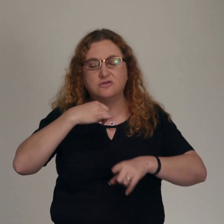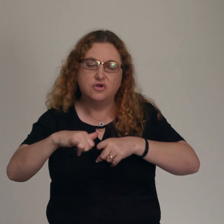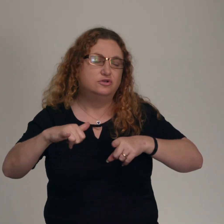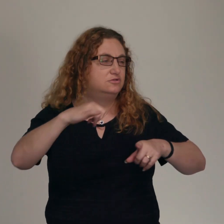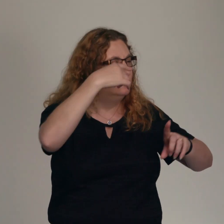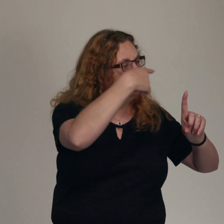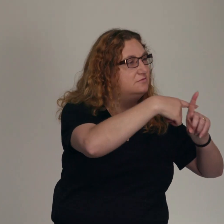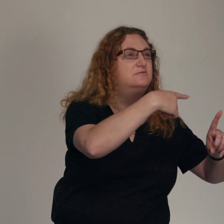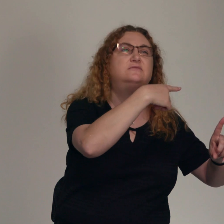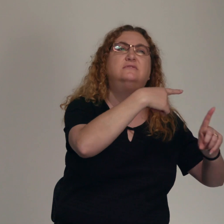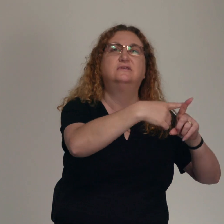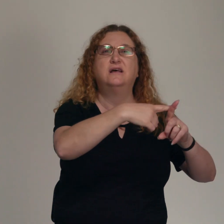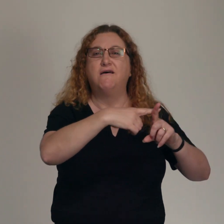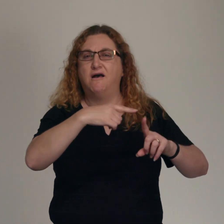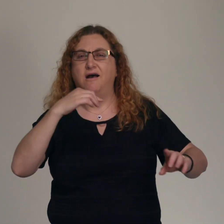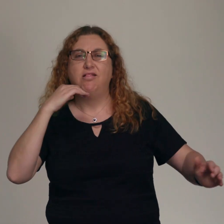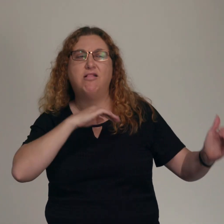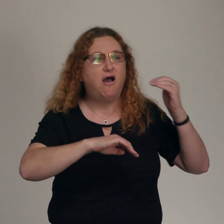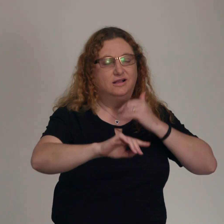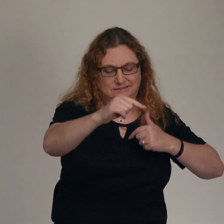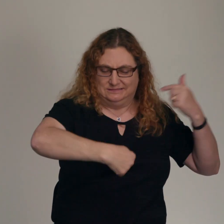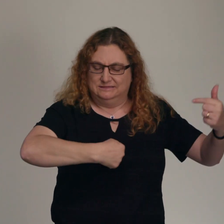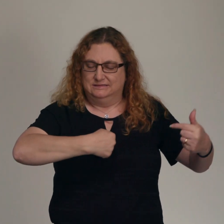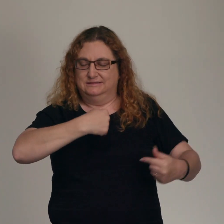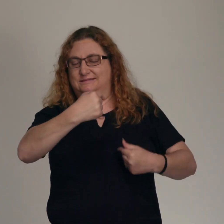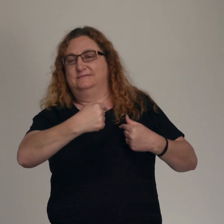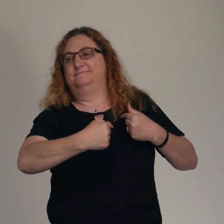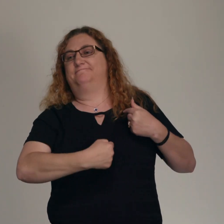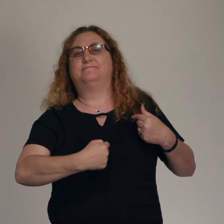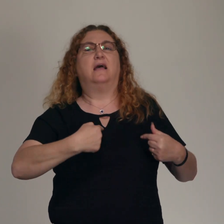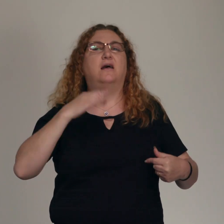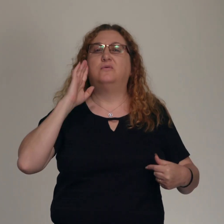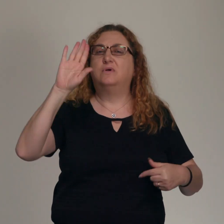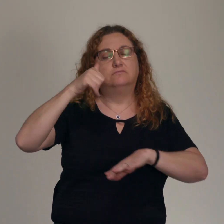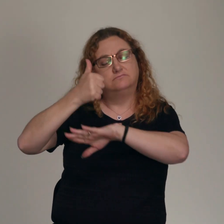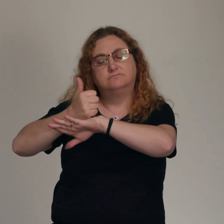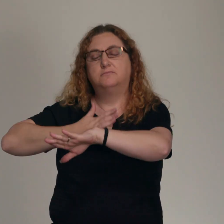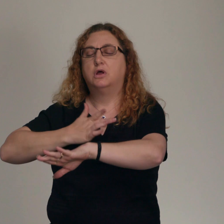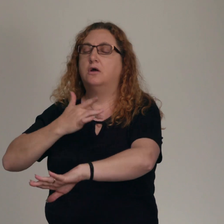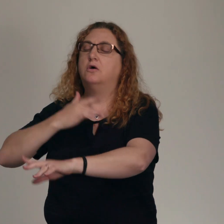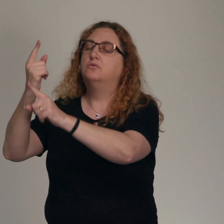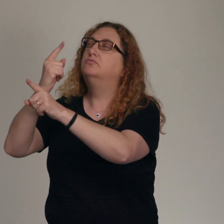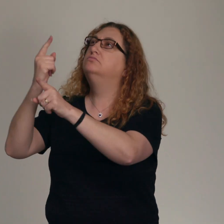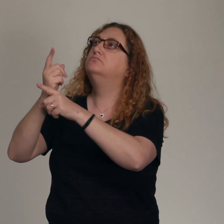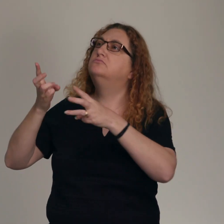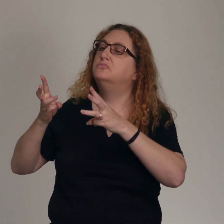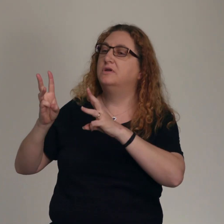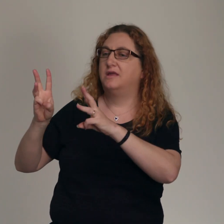arrows pierce me I'll fix my heart on righteousness I'll look to